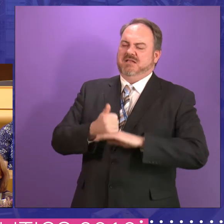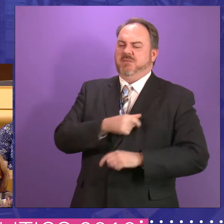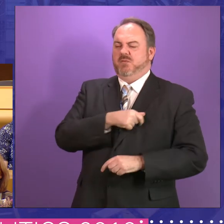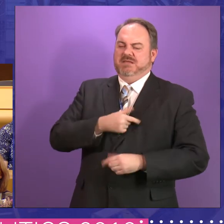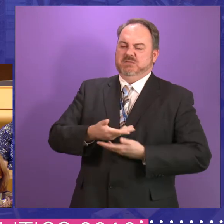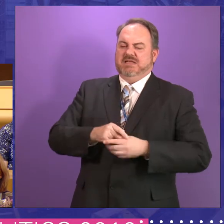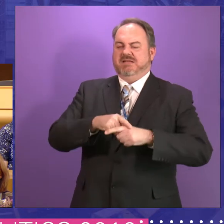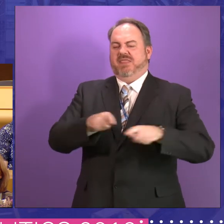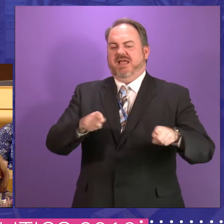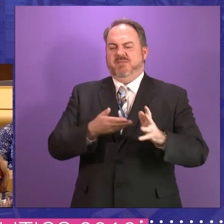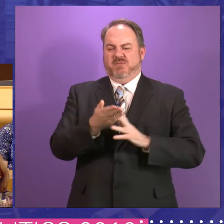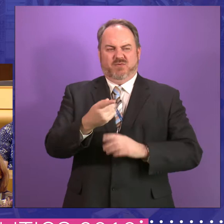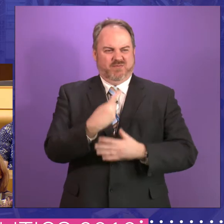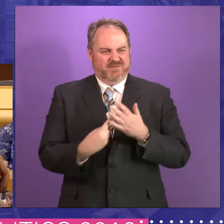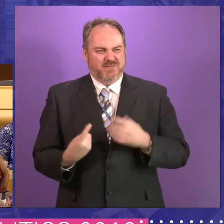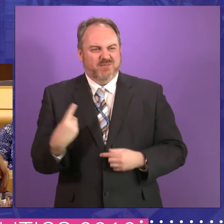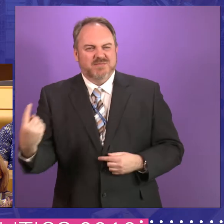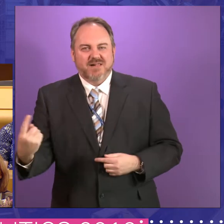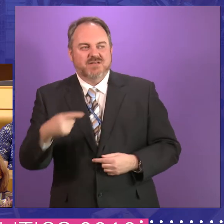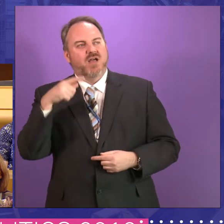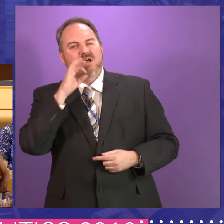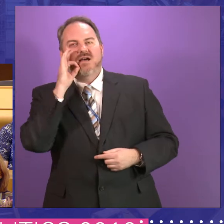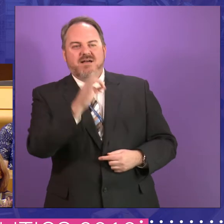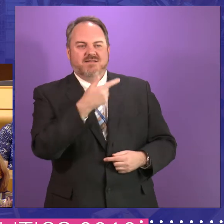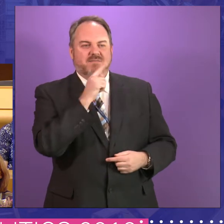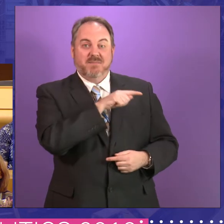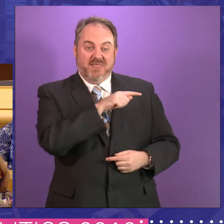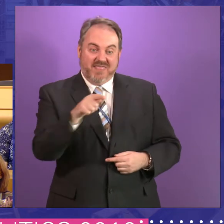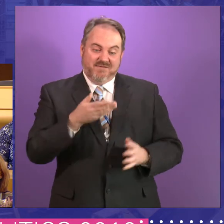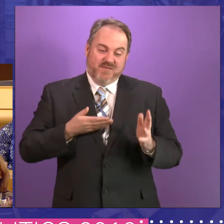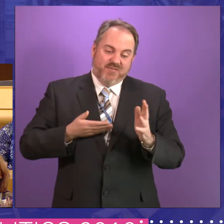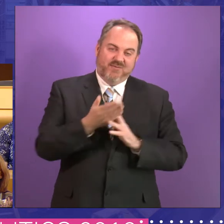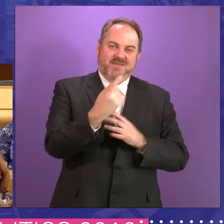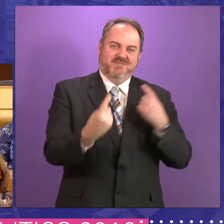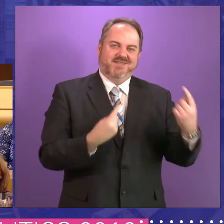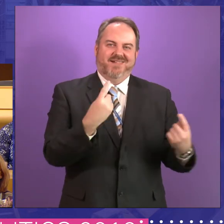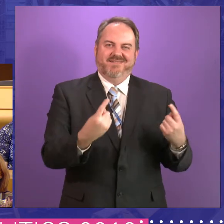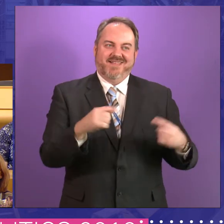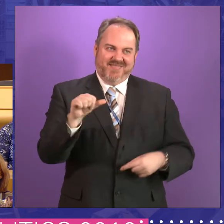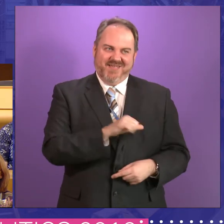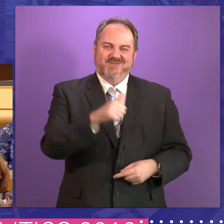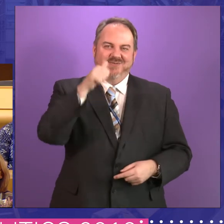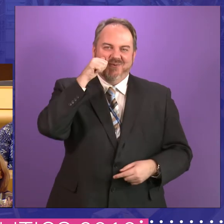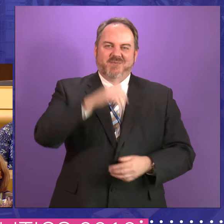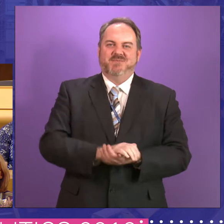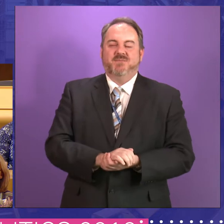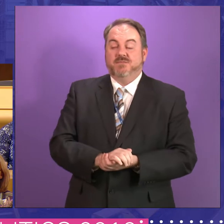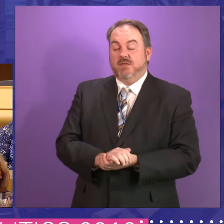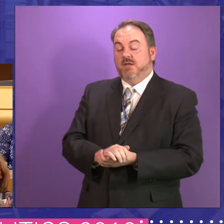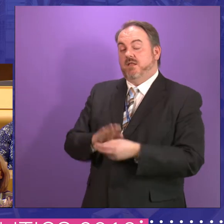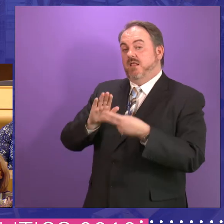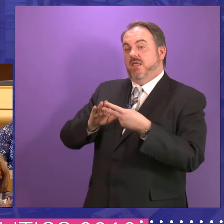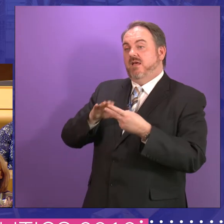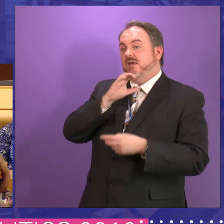discuss what they've been through when in fact they should be making the agenda and pushing it forward? There was another very interesting guy there who was a judge or